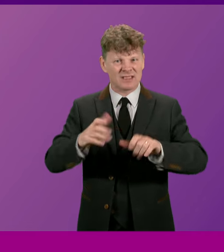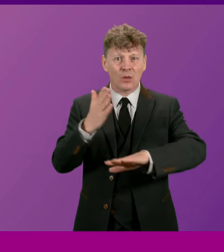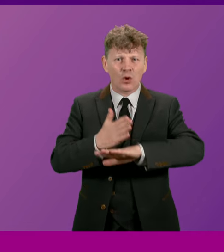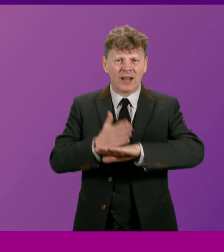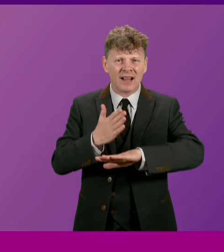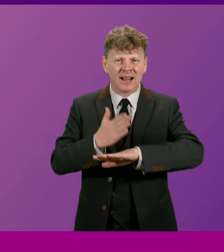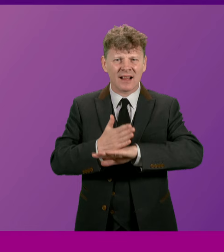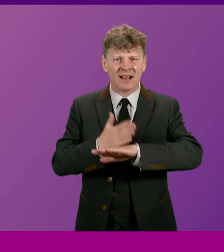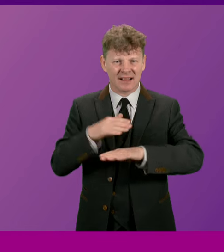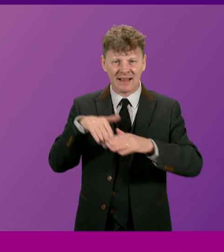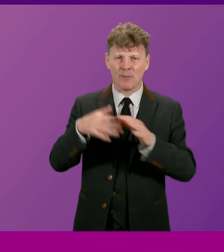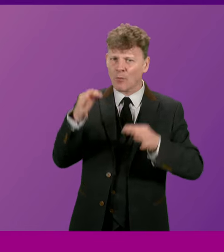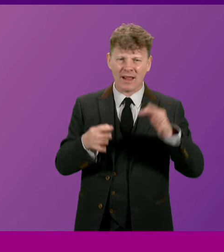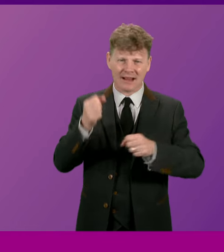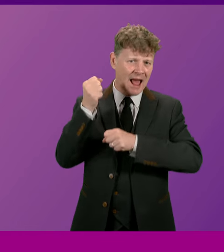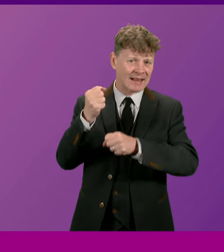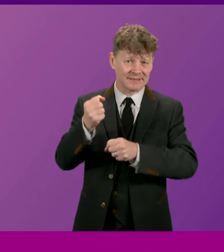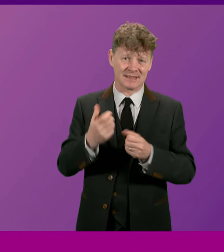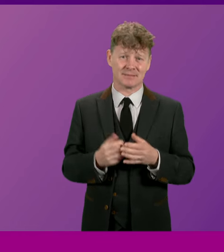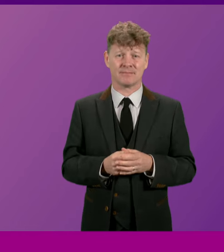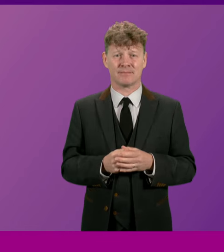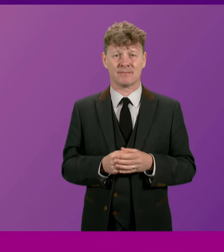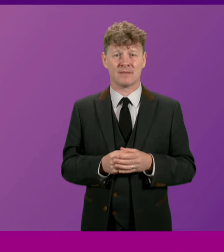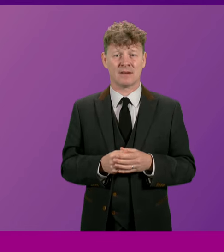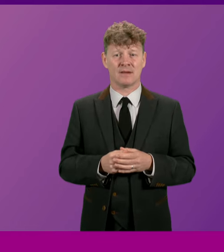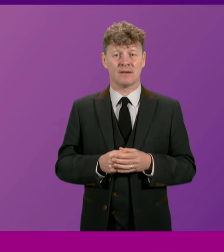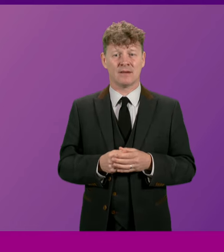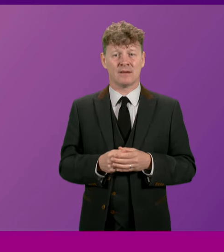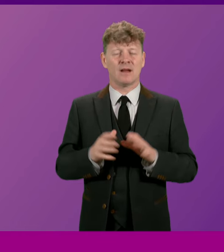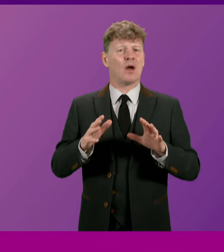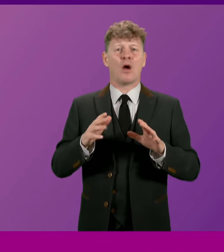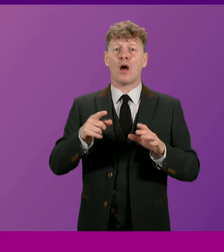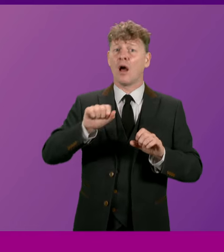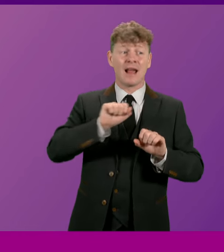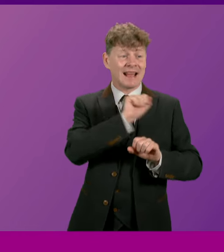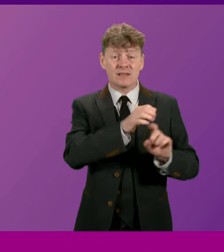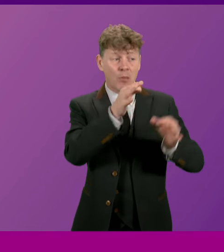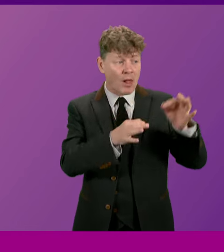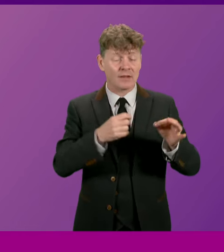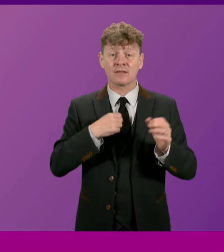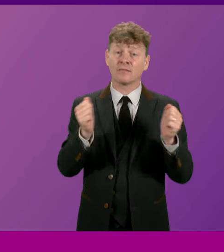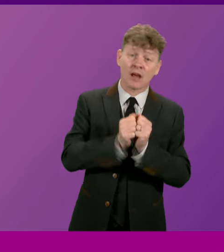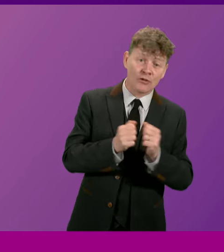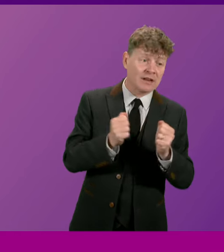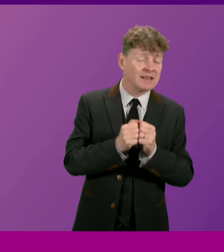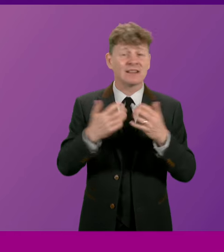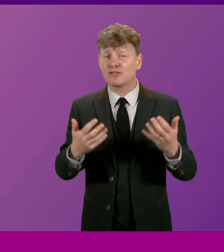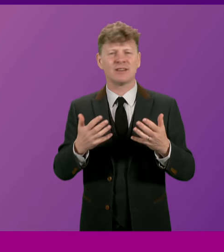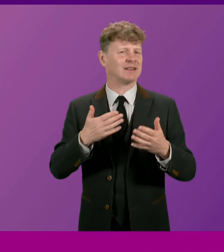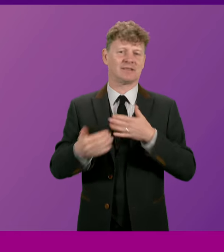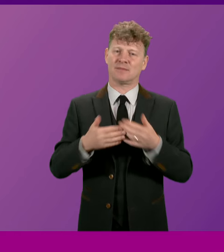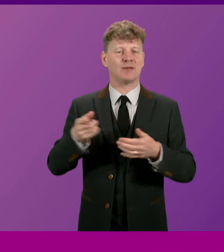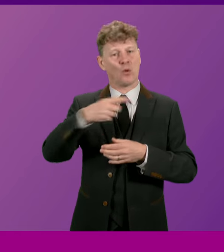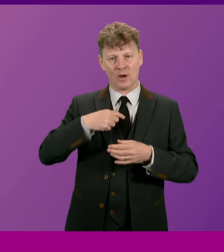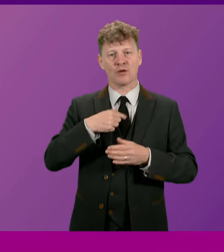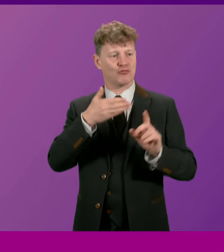engaged in political activism. However anybody feels about his politics, we can surely all recognise his duty